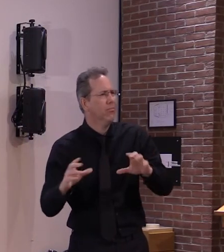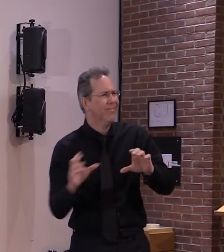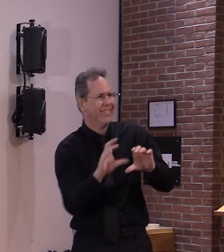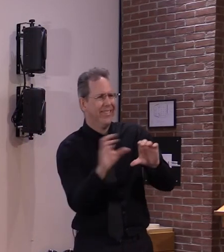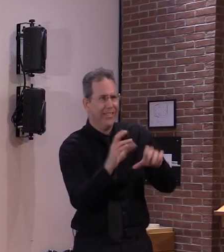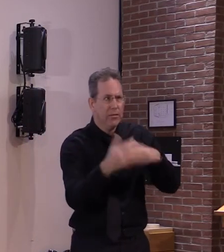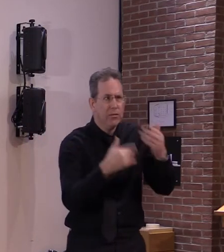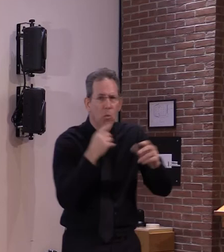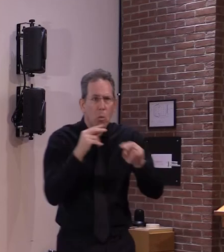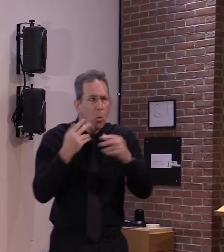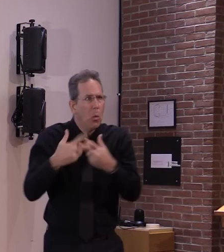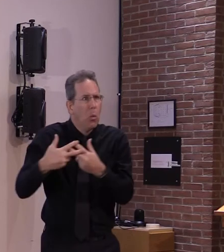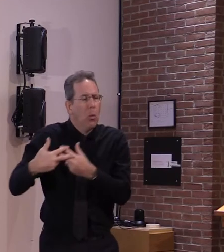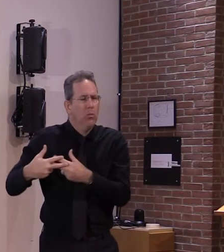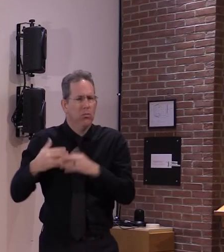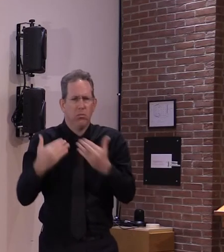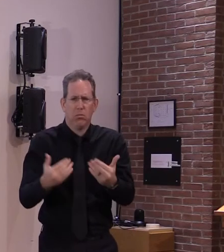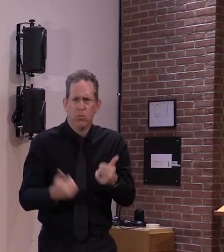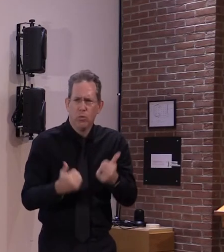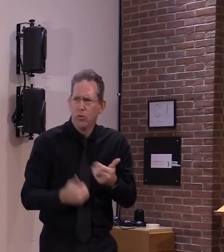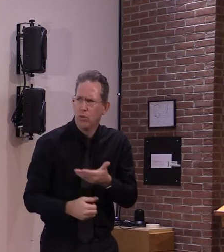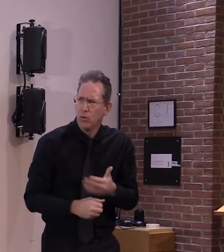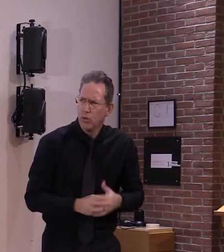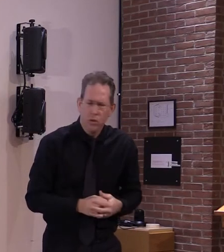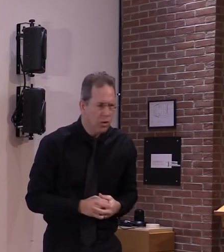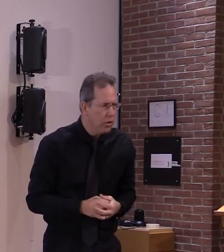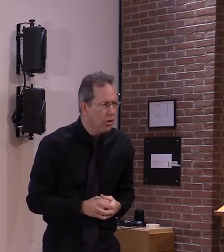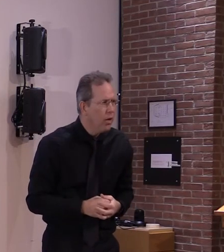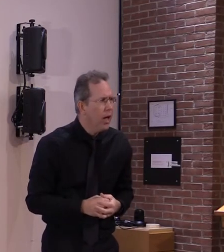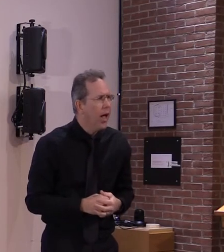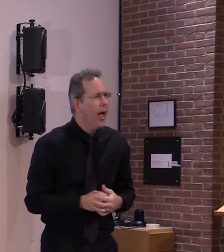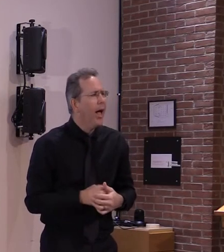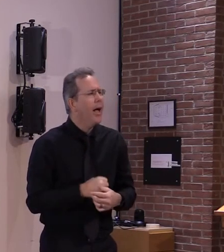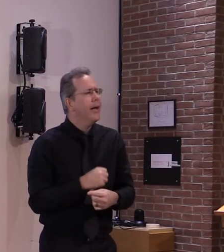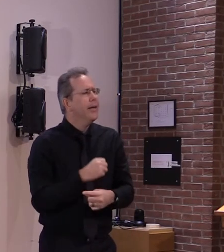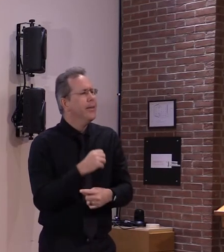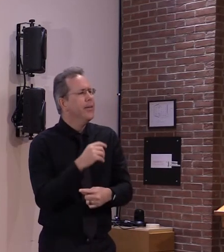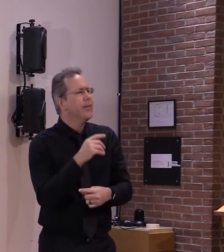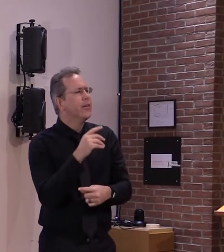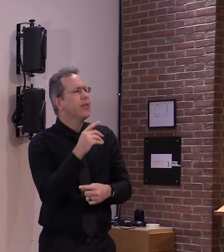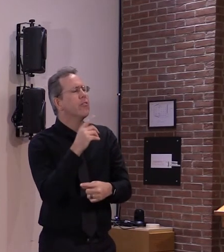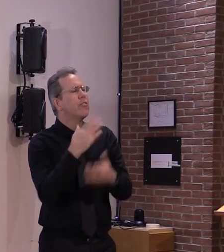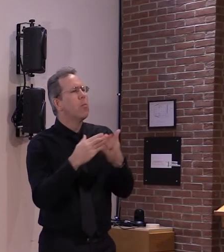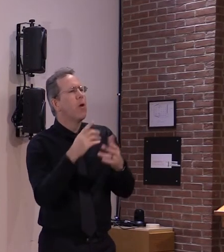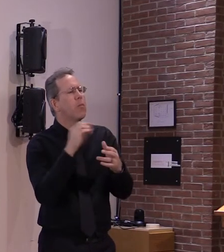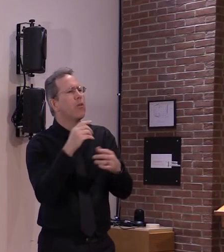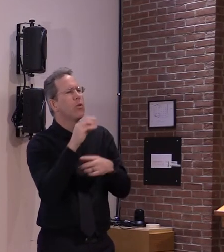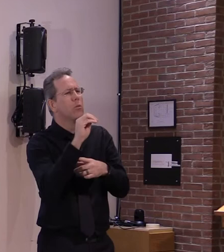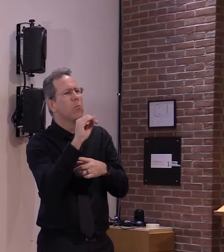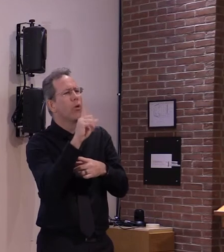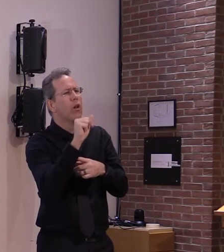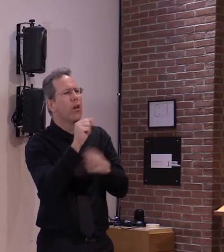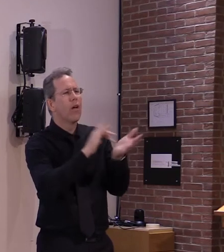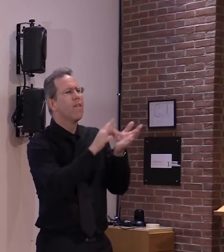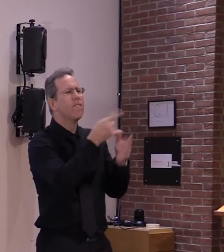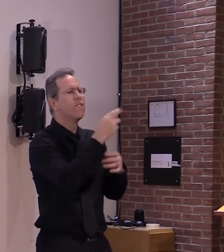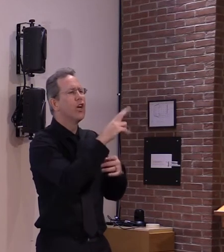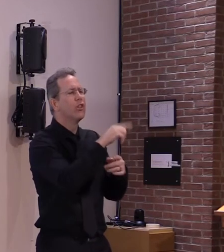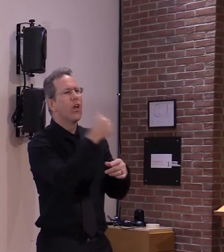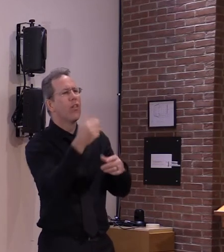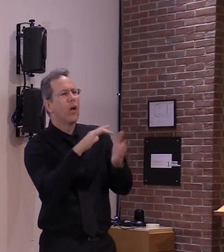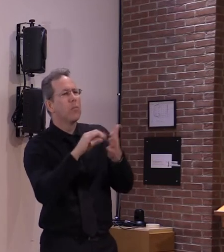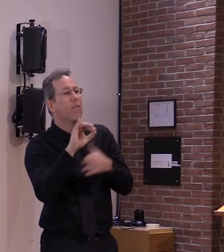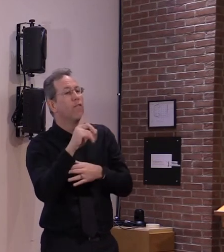because of course the pfizer requires the minus 70 degree centigrade freezing systems